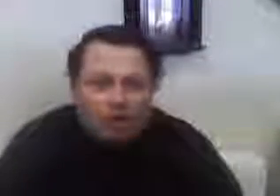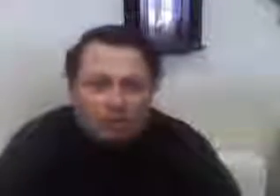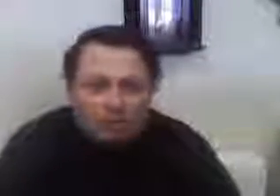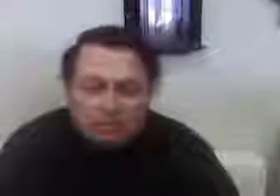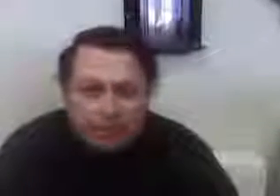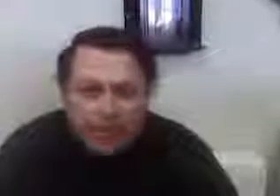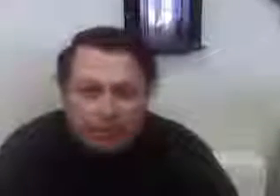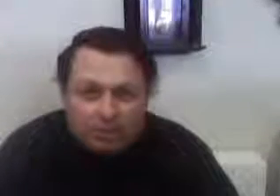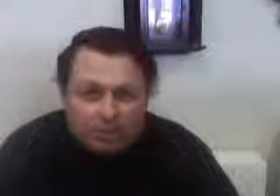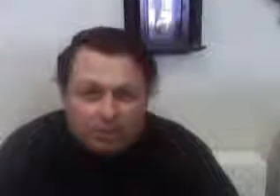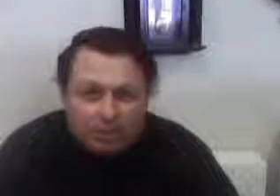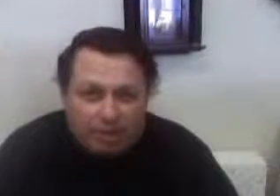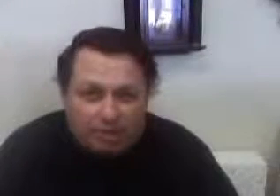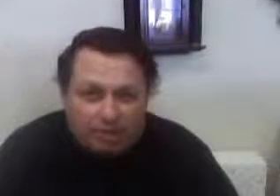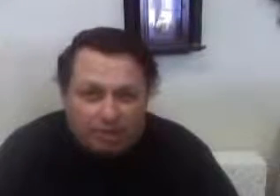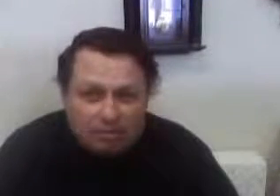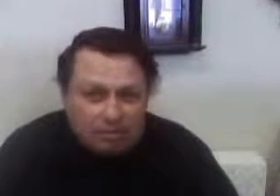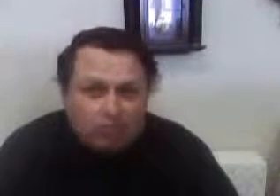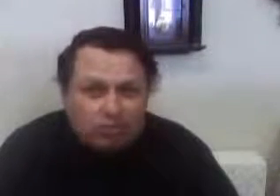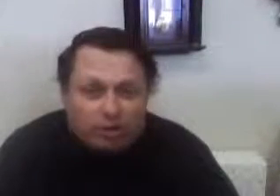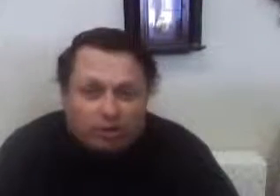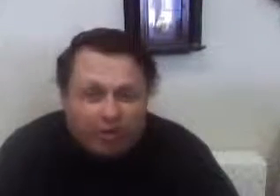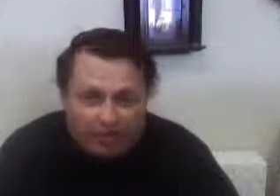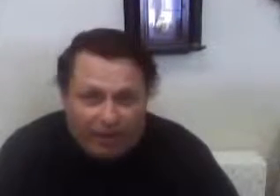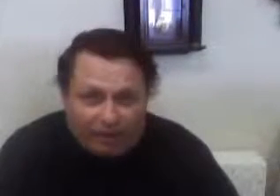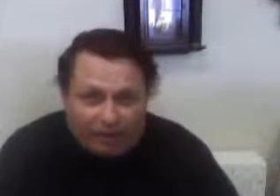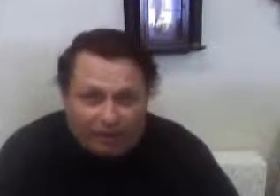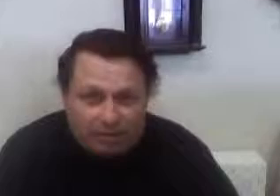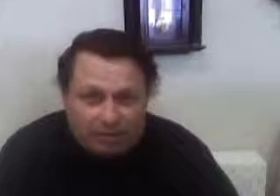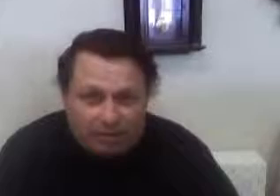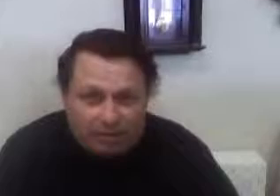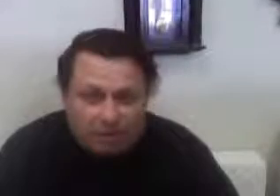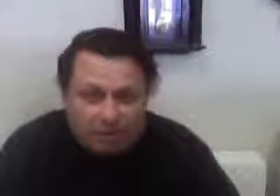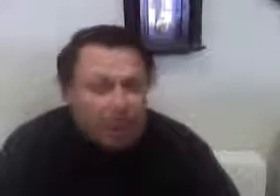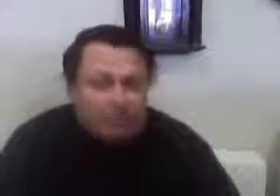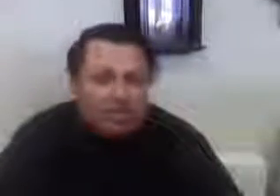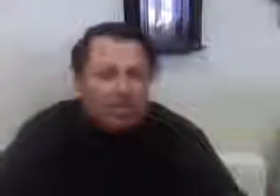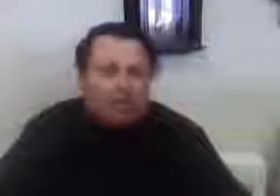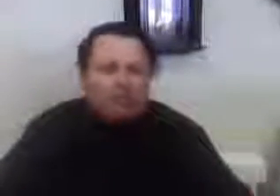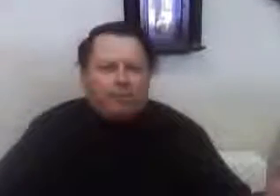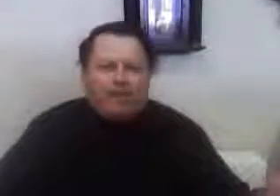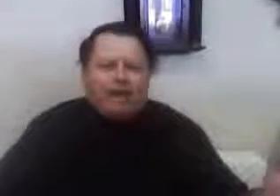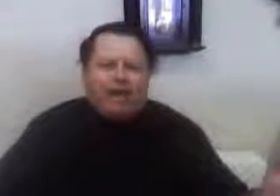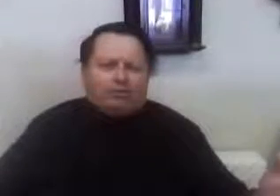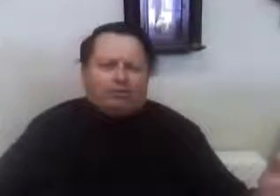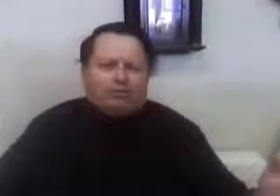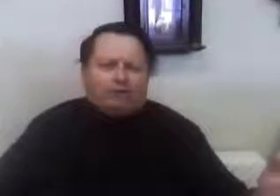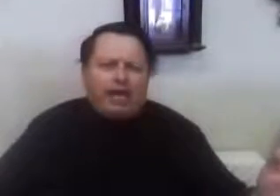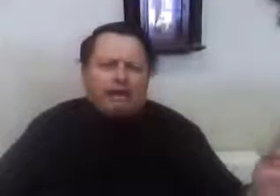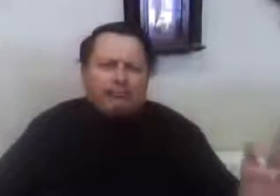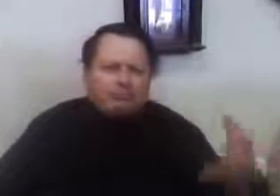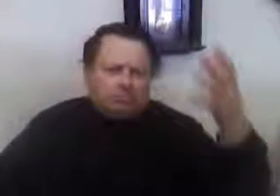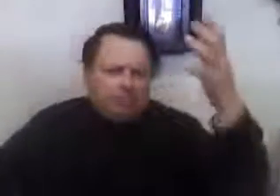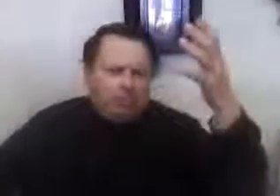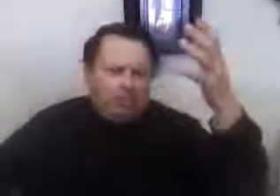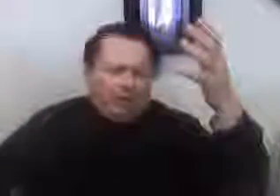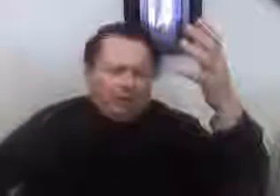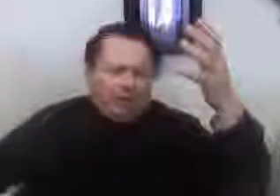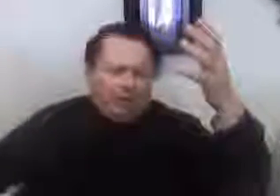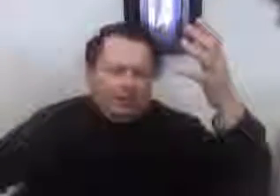capitalism. No trickle-down effect. You have seen that with the bailouts that Obama did.